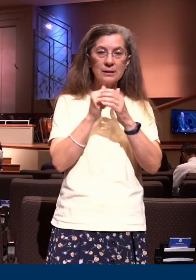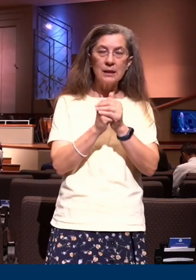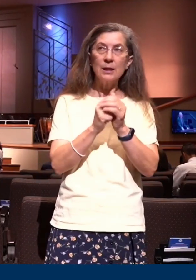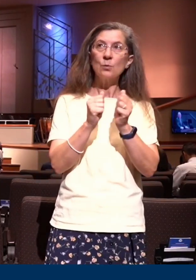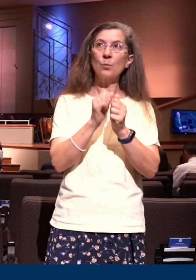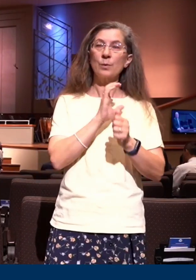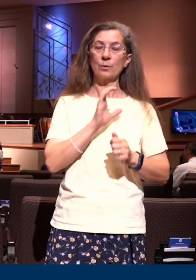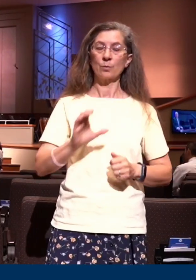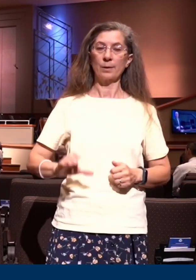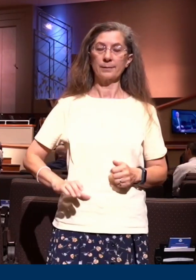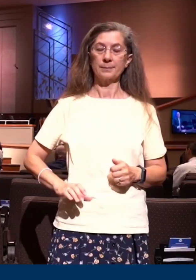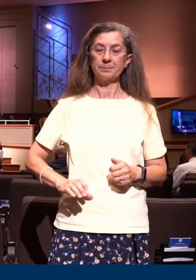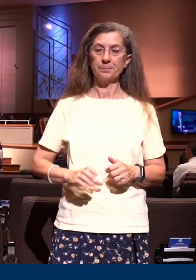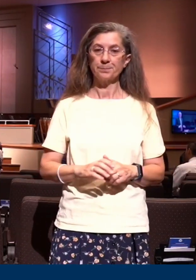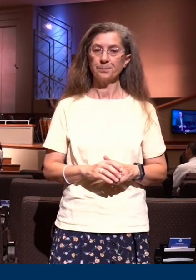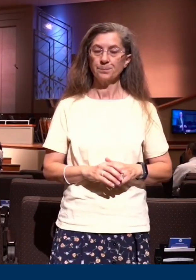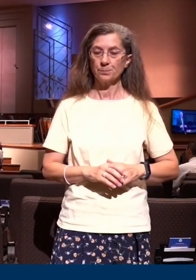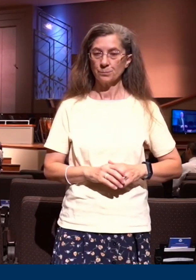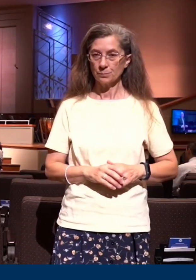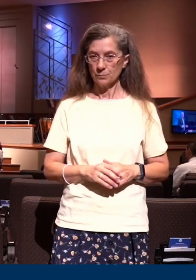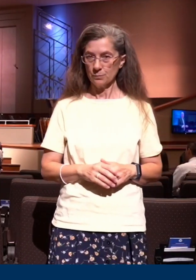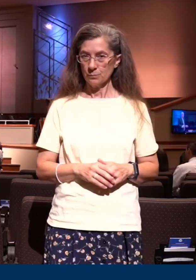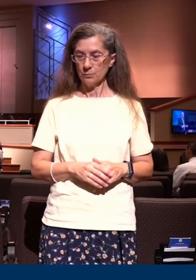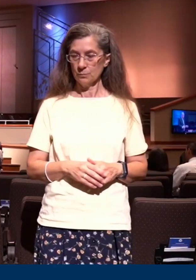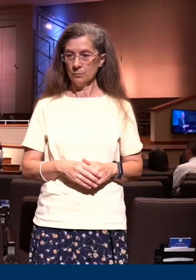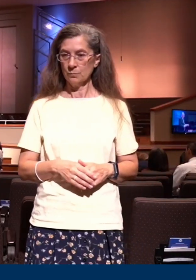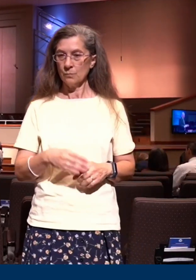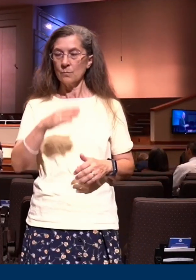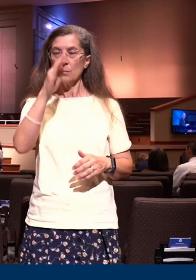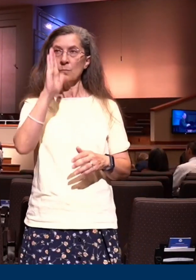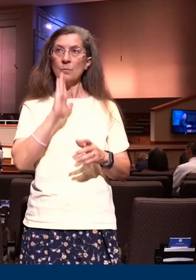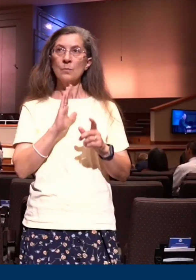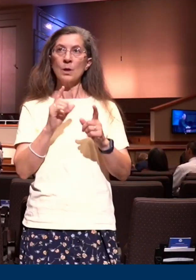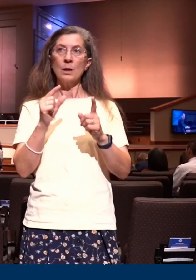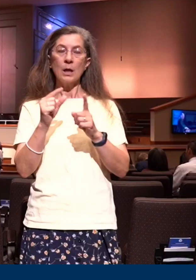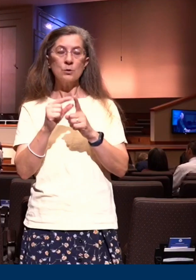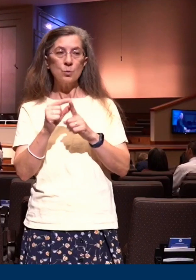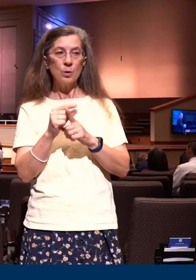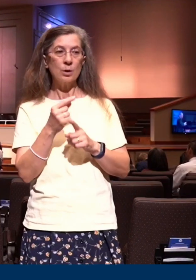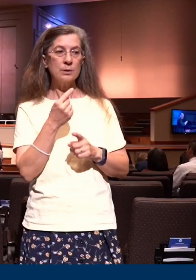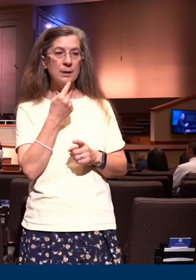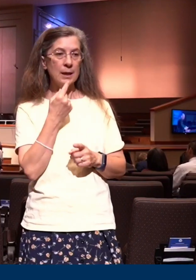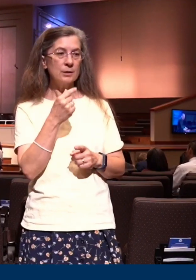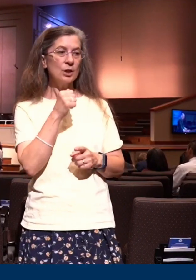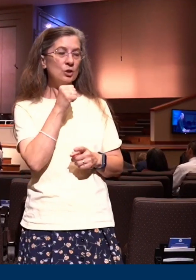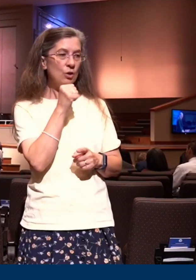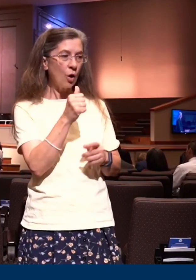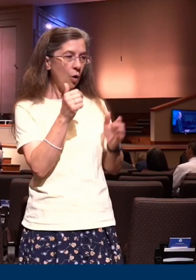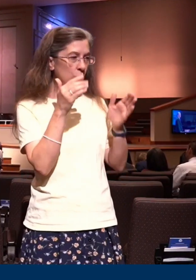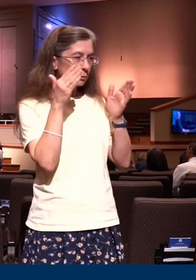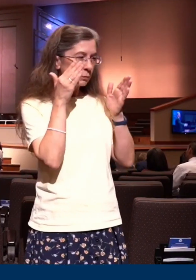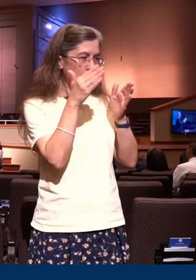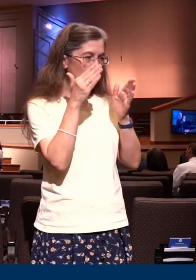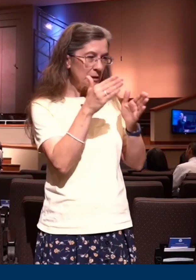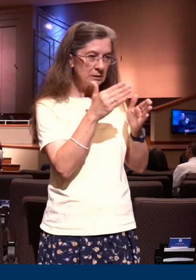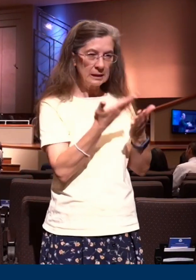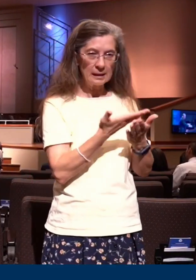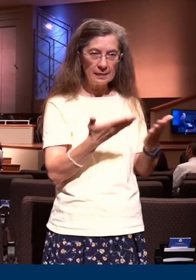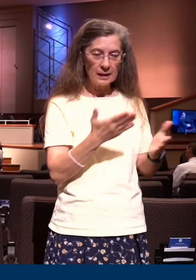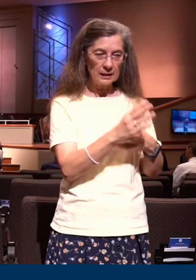God's word is teaching us that we are not to seek the things of this world, the sinful things of this world. We are dead to those